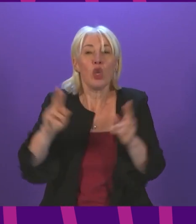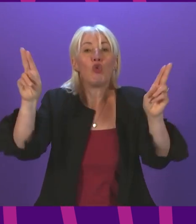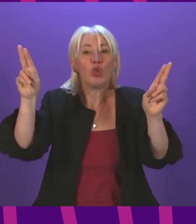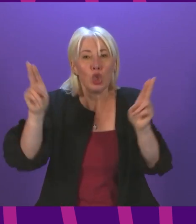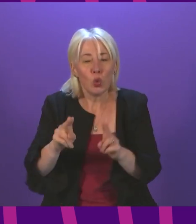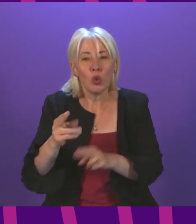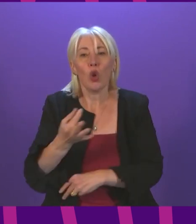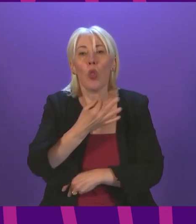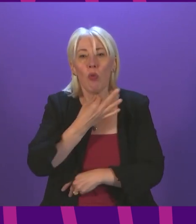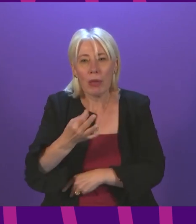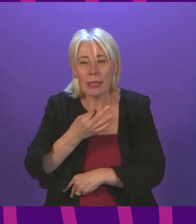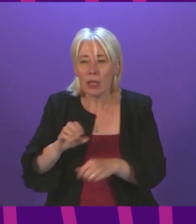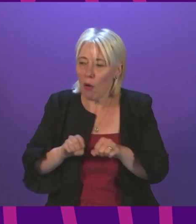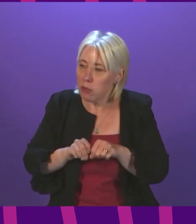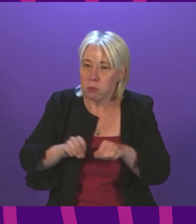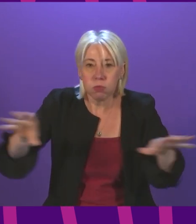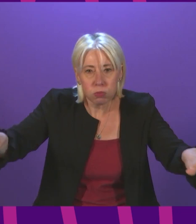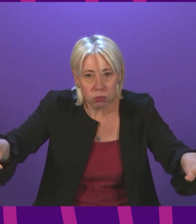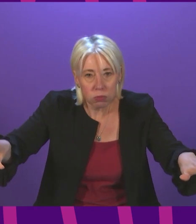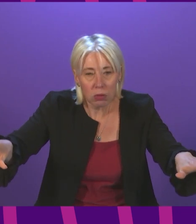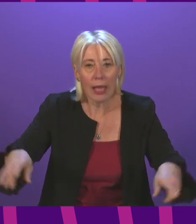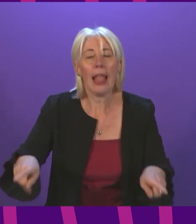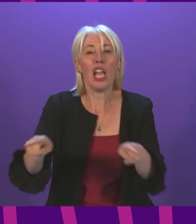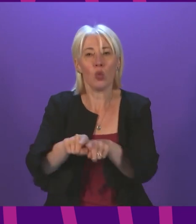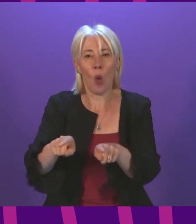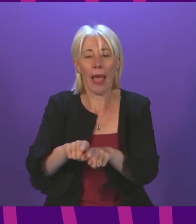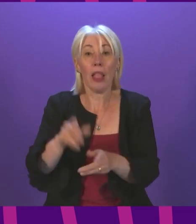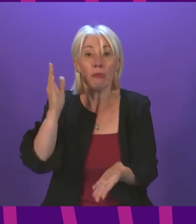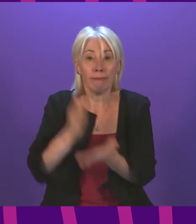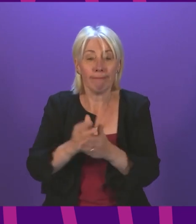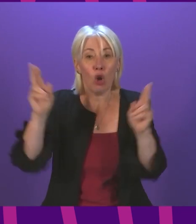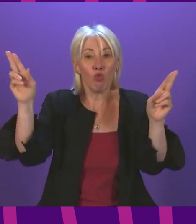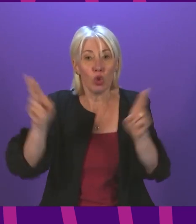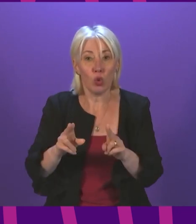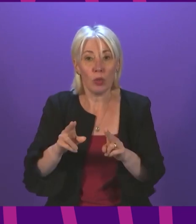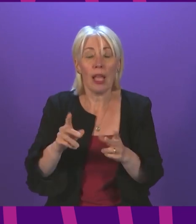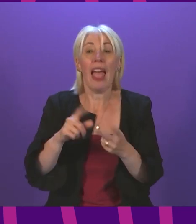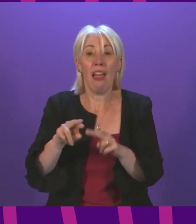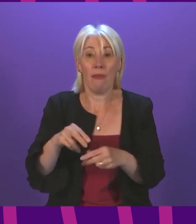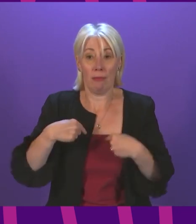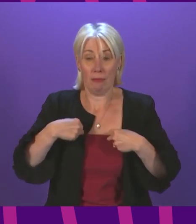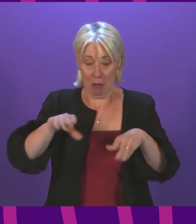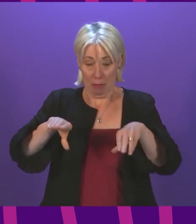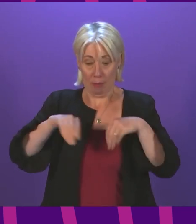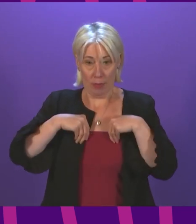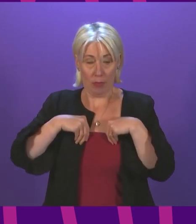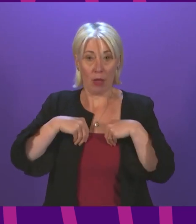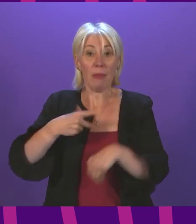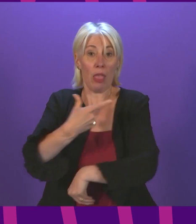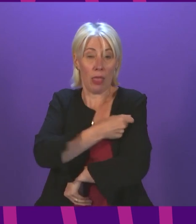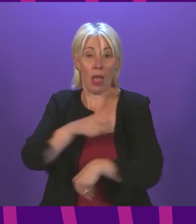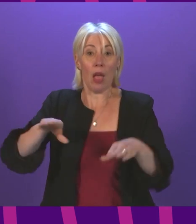the risk of transmission and it also significantly reduces the risk of somebody who gets Covid becoming very